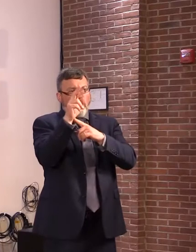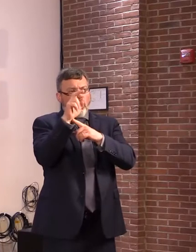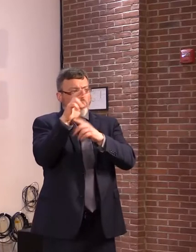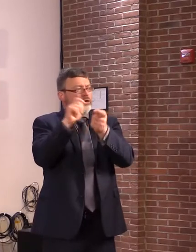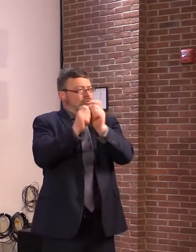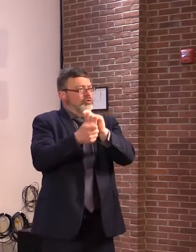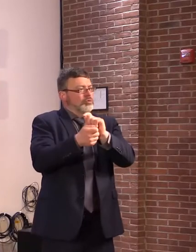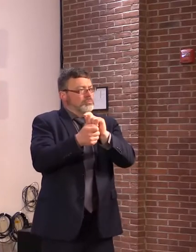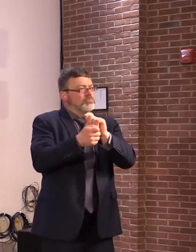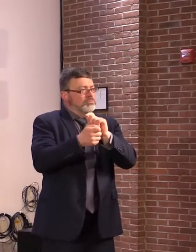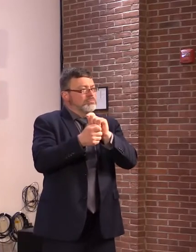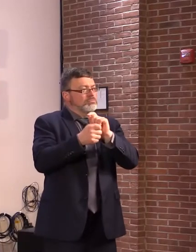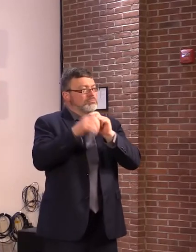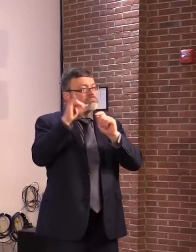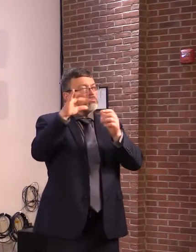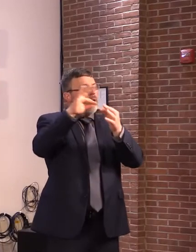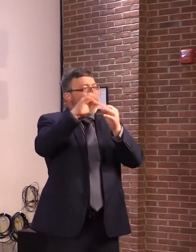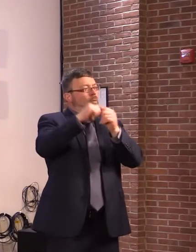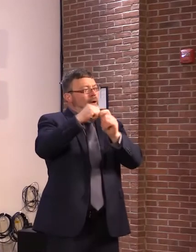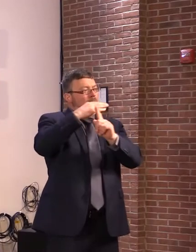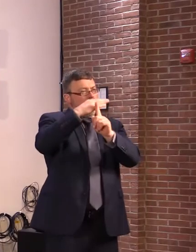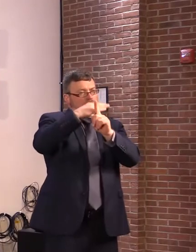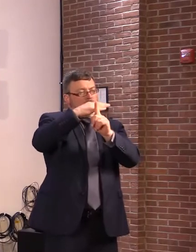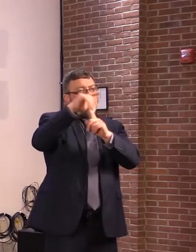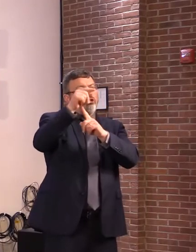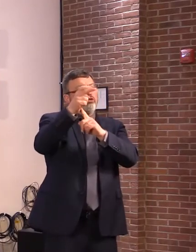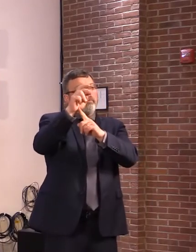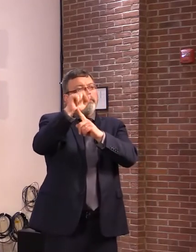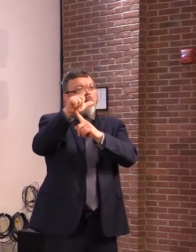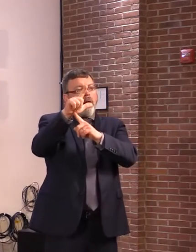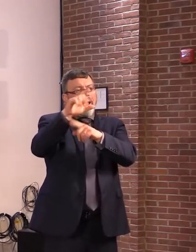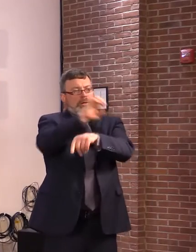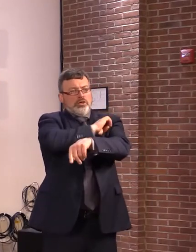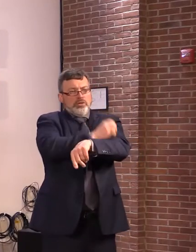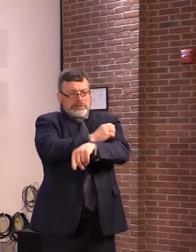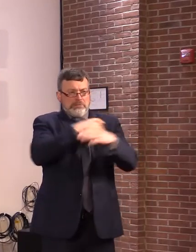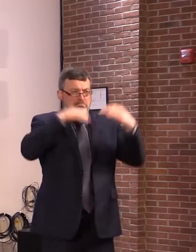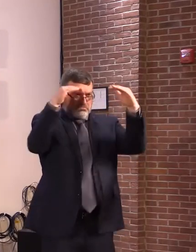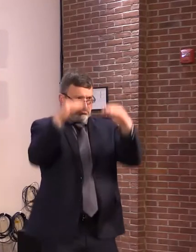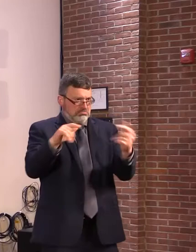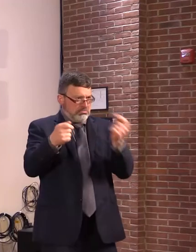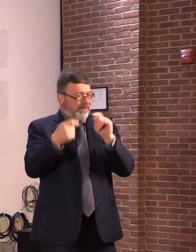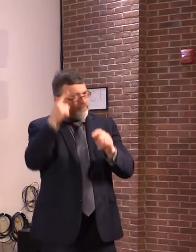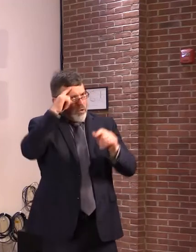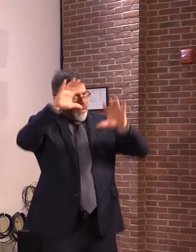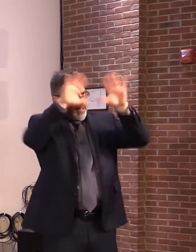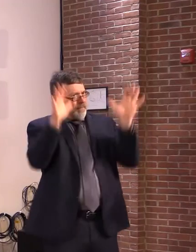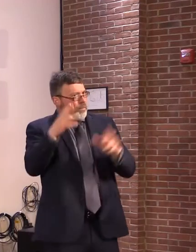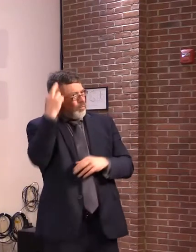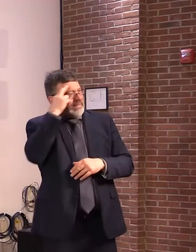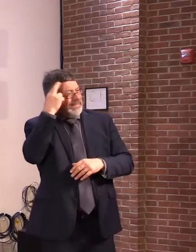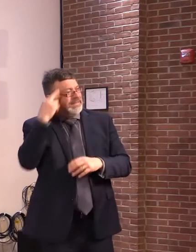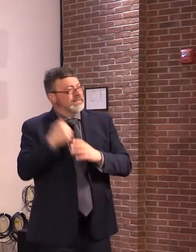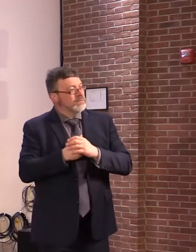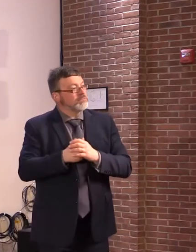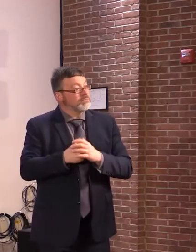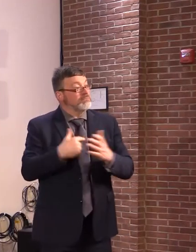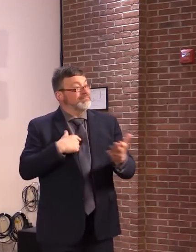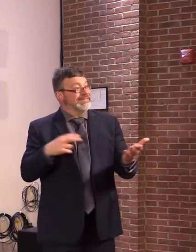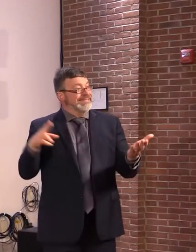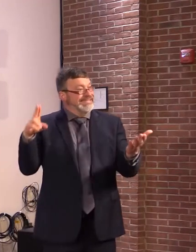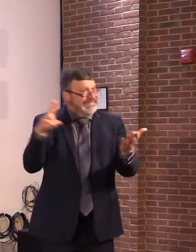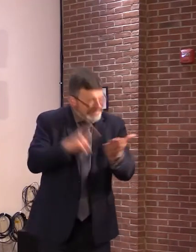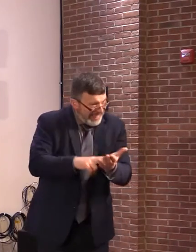And I let that go. I signed it because it was clearly stated in the end. Clearly, it said